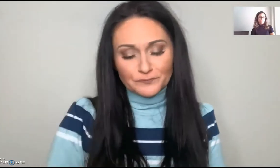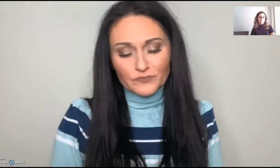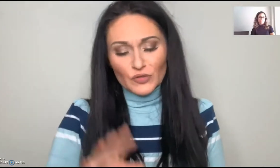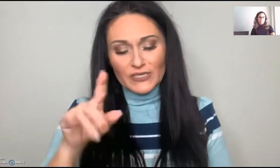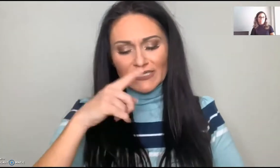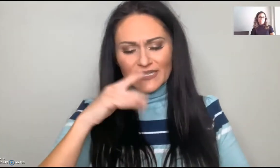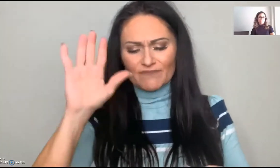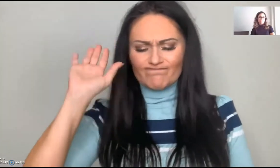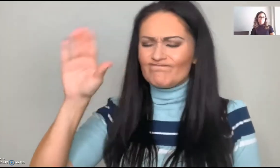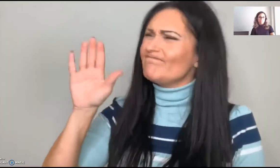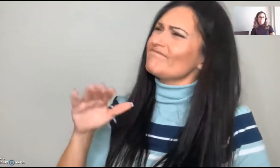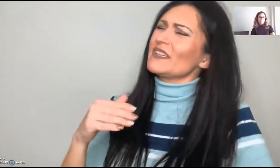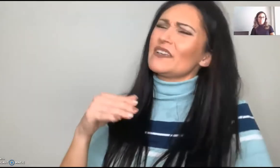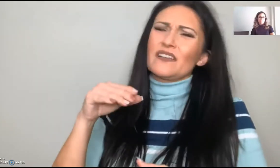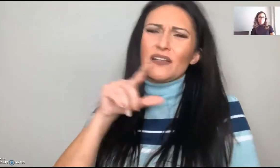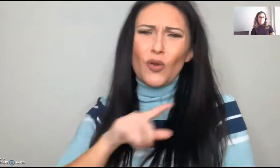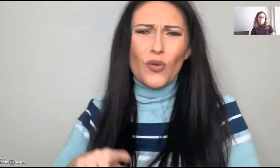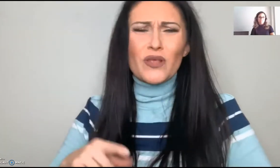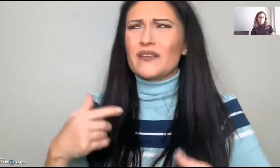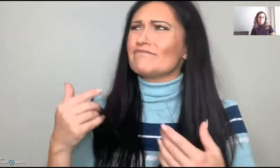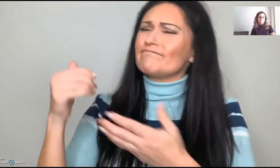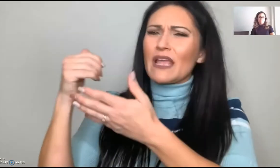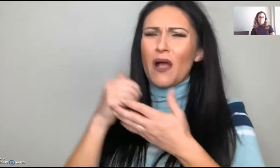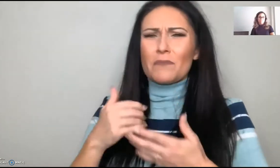says. For example,